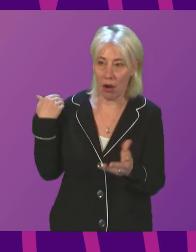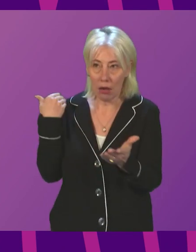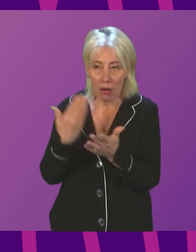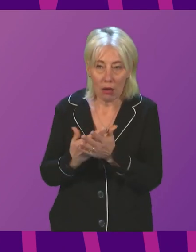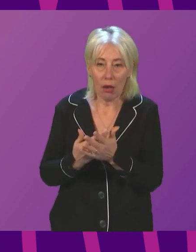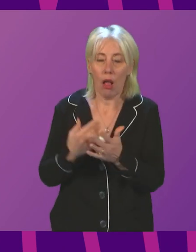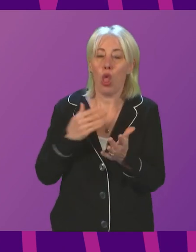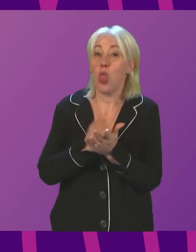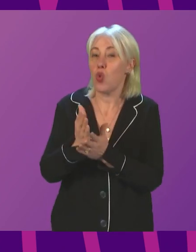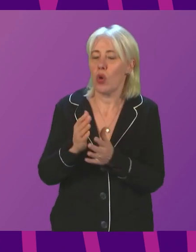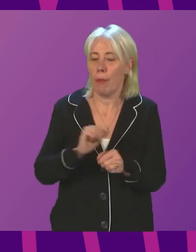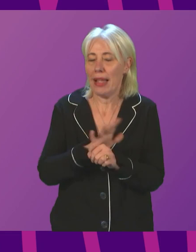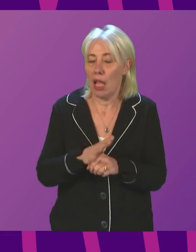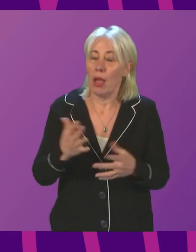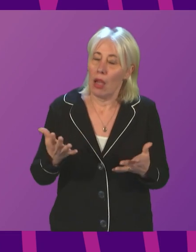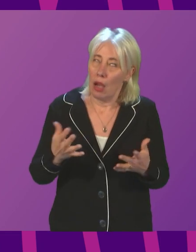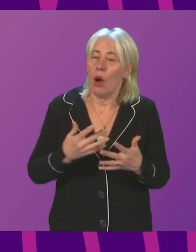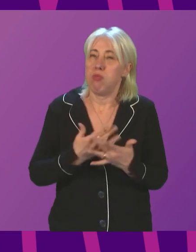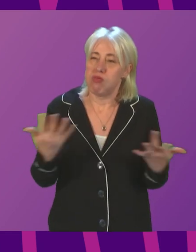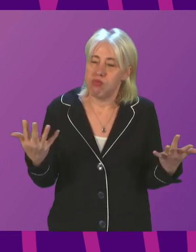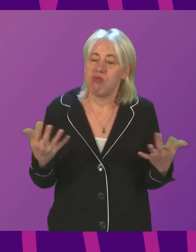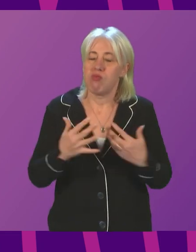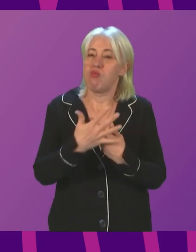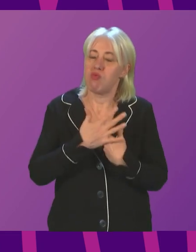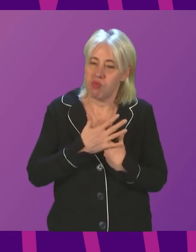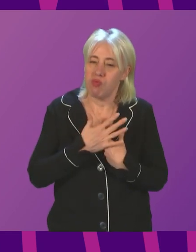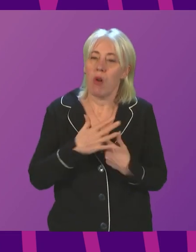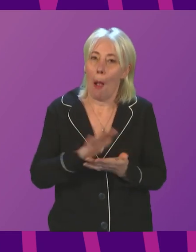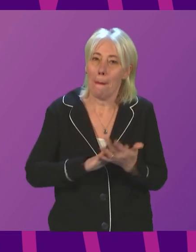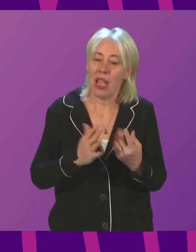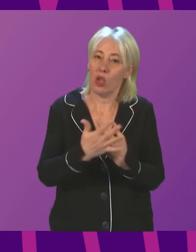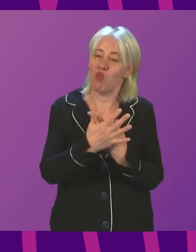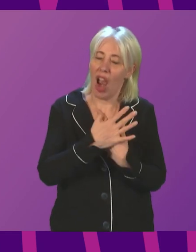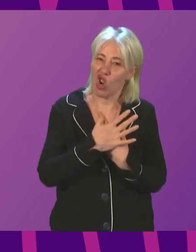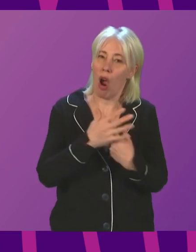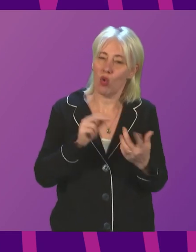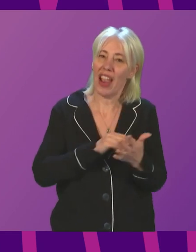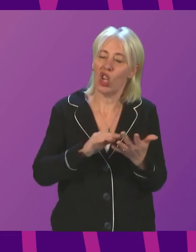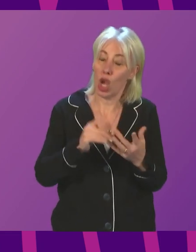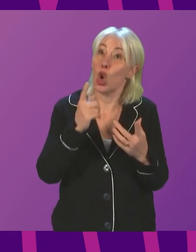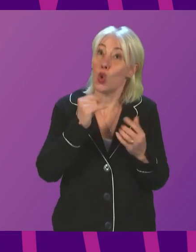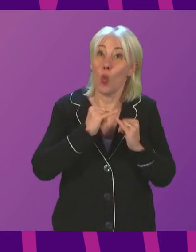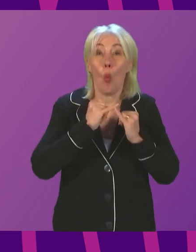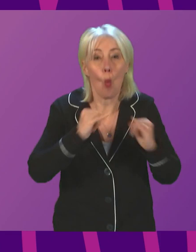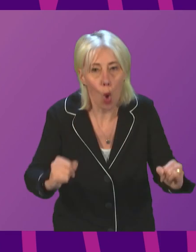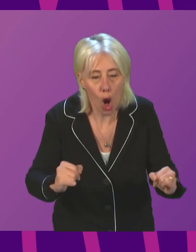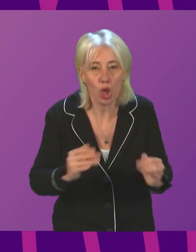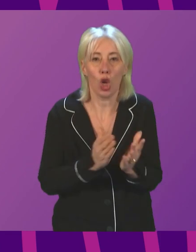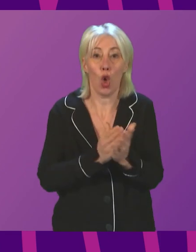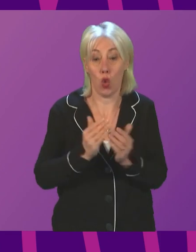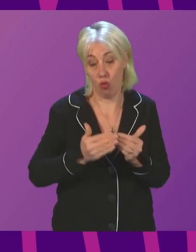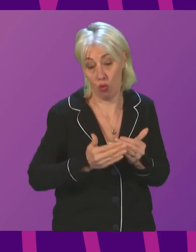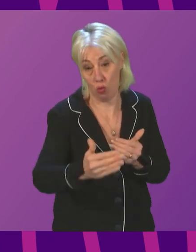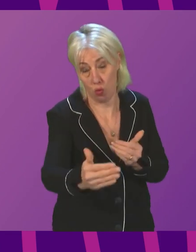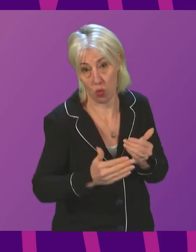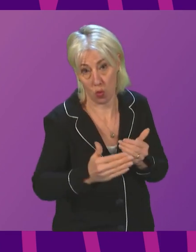pandemic. As I have set out, there is a real risk that the pressure on the national health service could intensify further during the weeks and